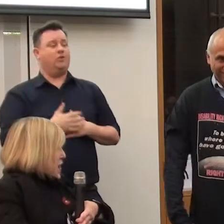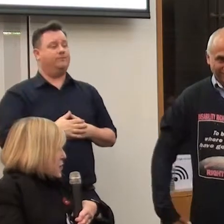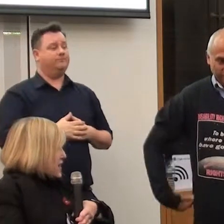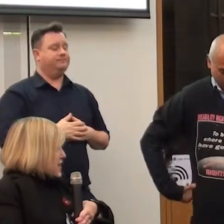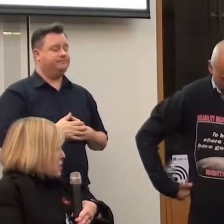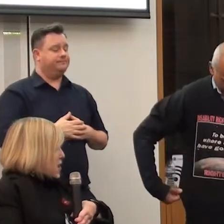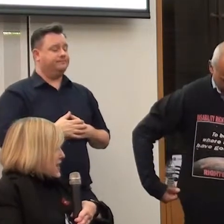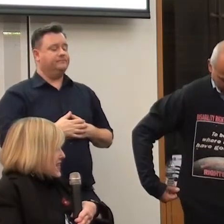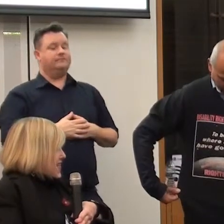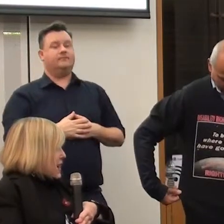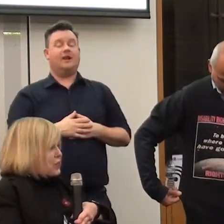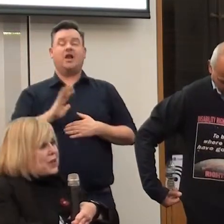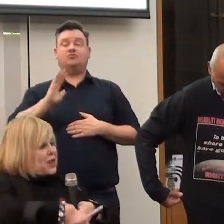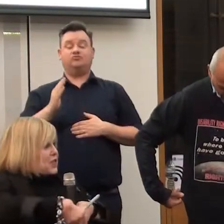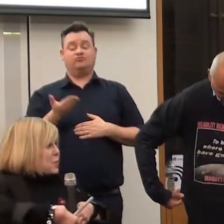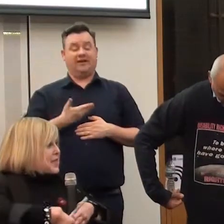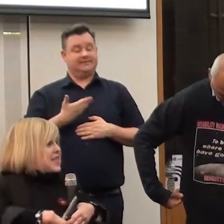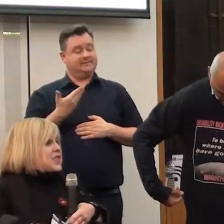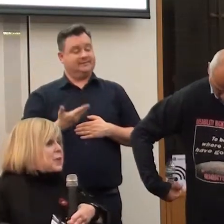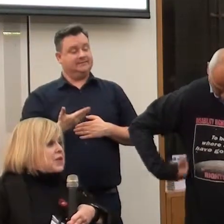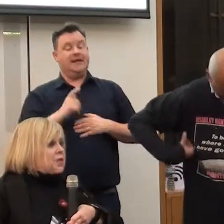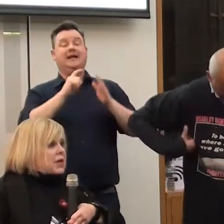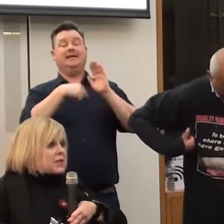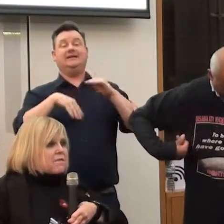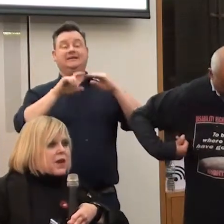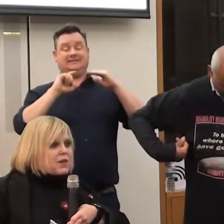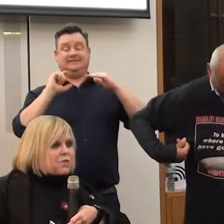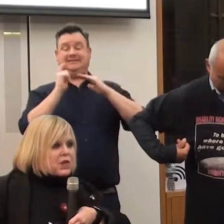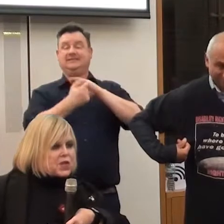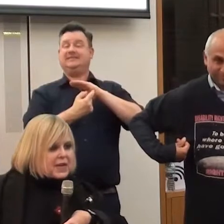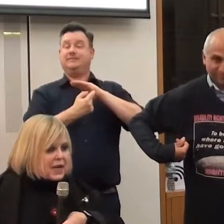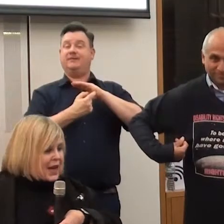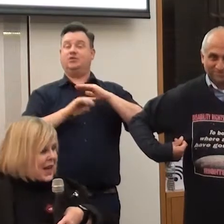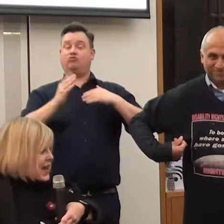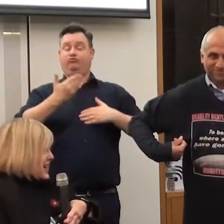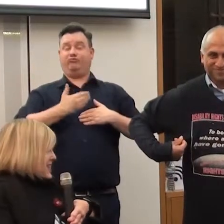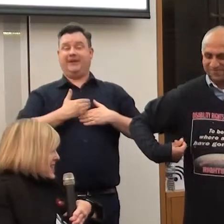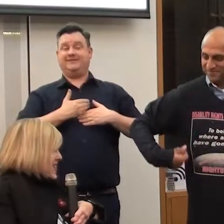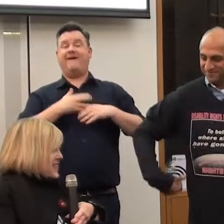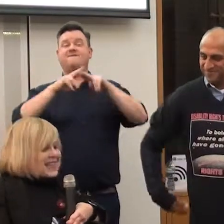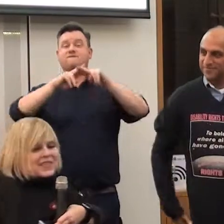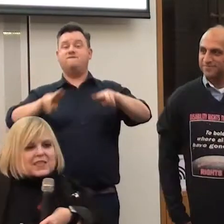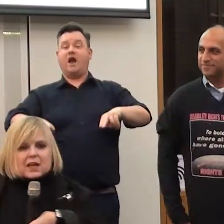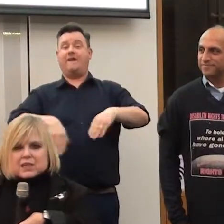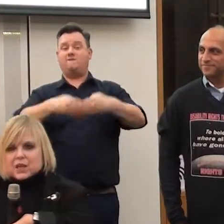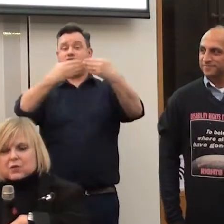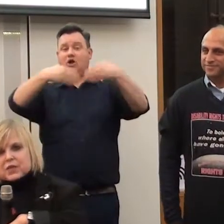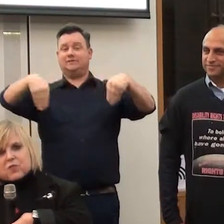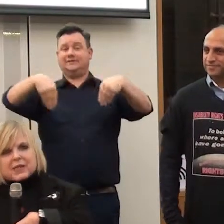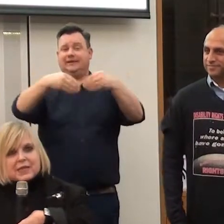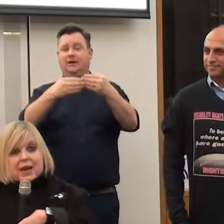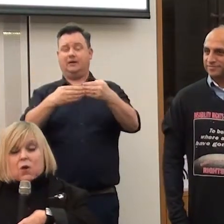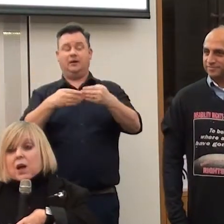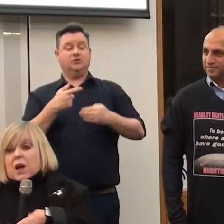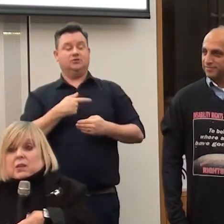The slogan is Rights Now. So at the top it says Disability Rights, The Final Frontier. And the slogan